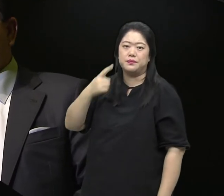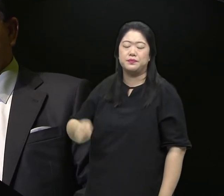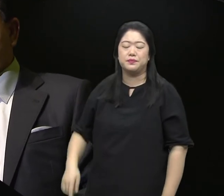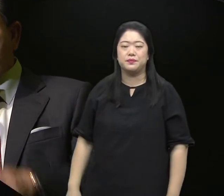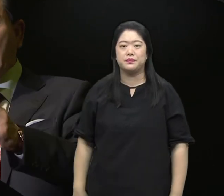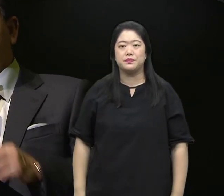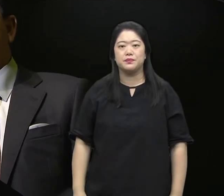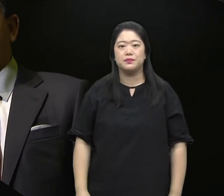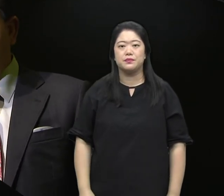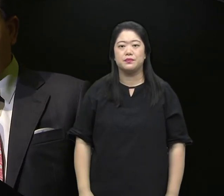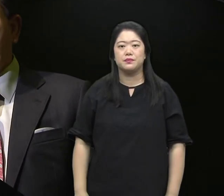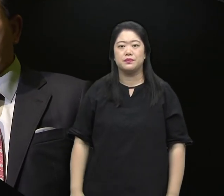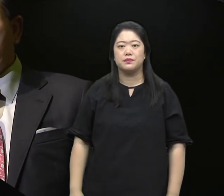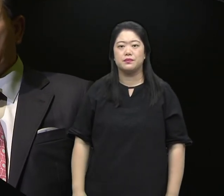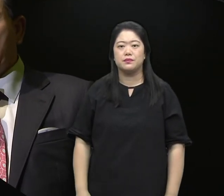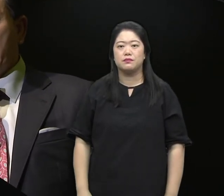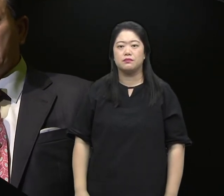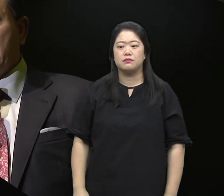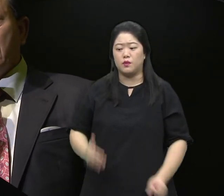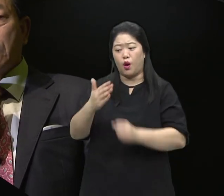That is mount of That is the mount of olives.